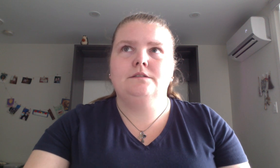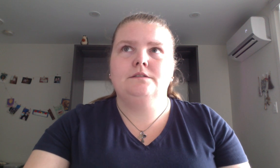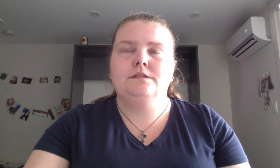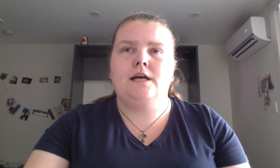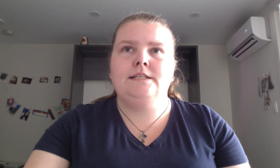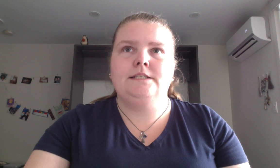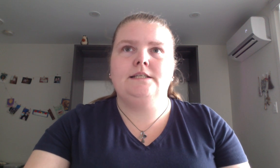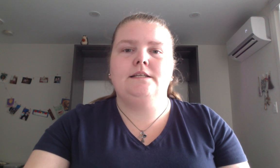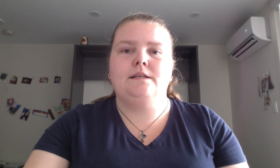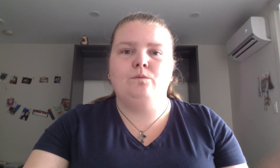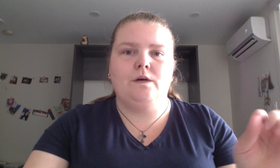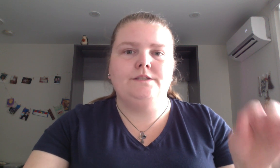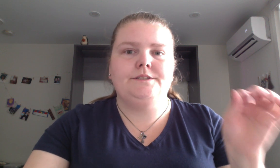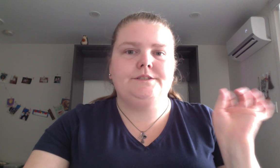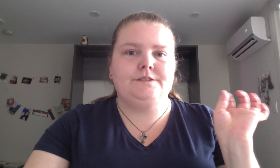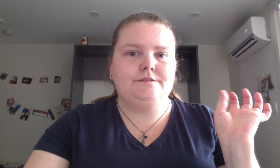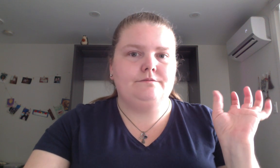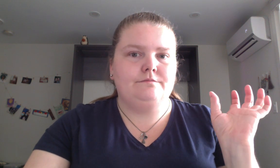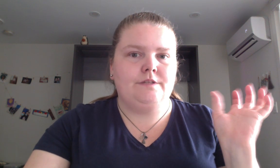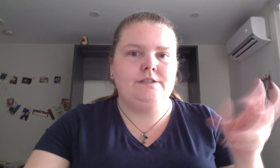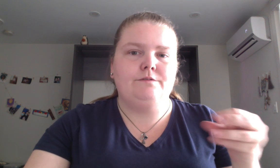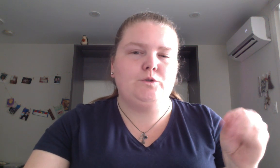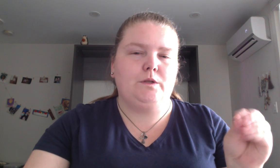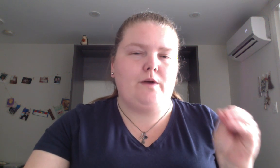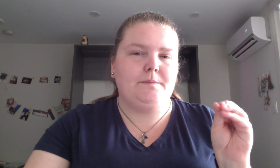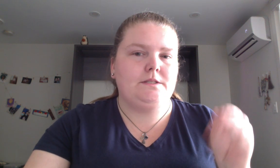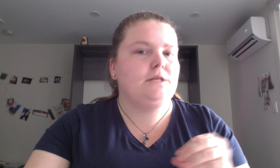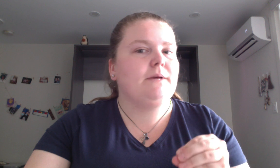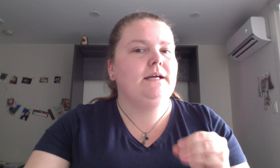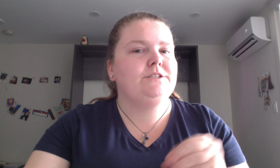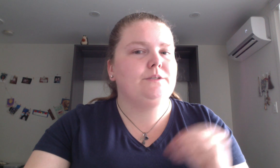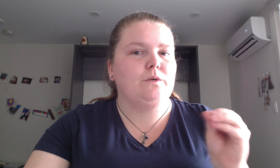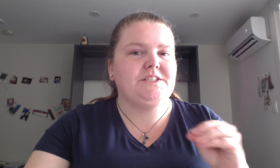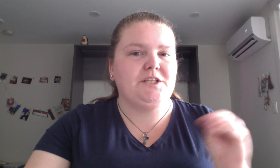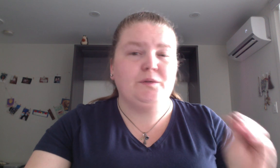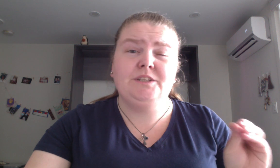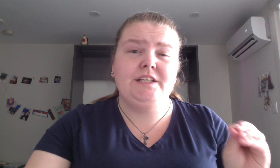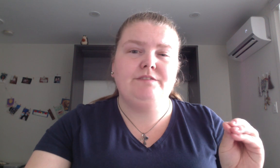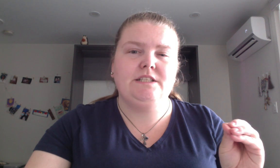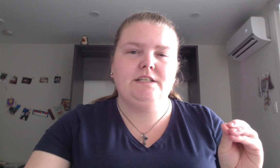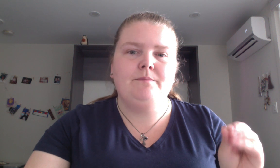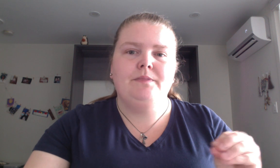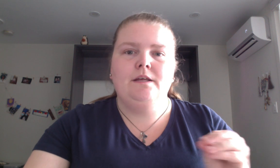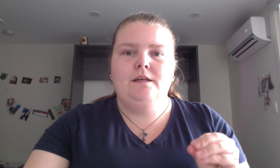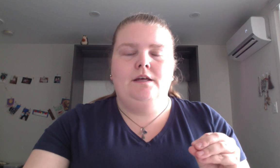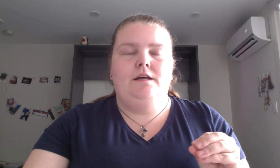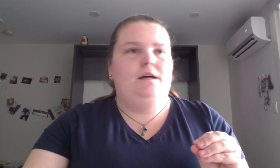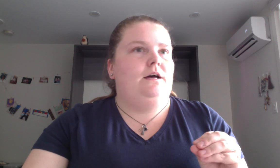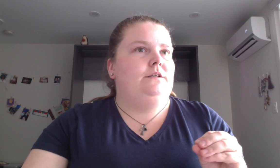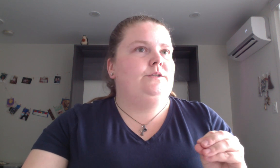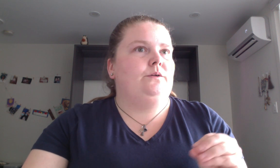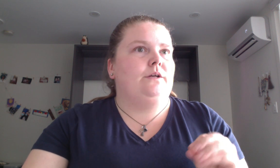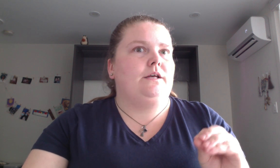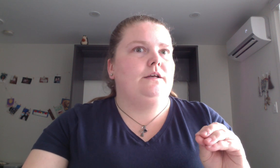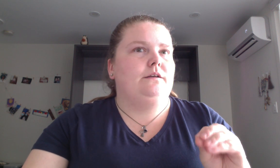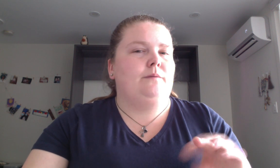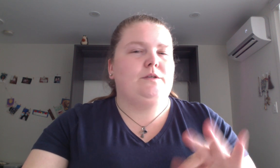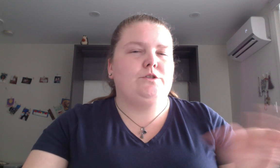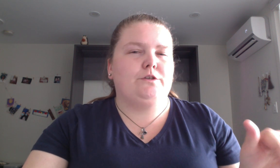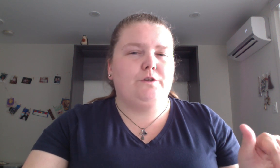i did it was the individually wrapped tea bags it wasn't a loose leaf tea so like i'm not too sure if you